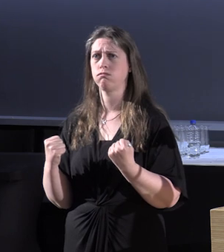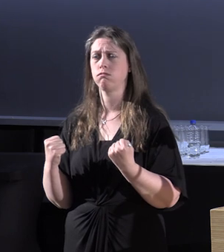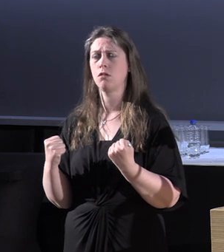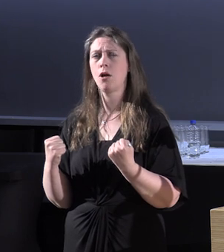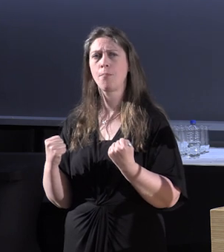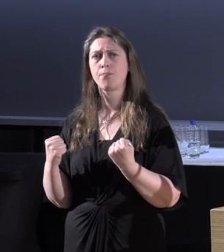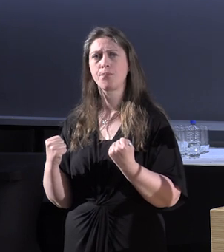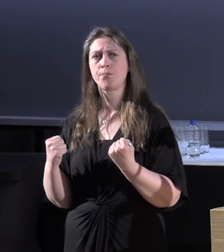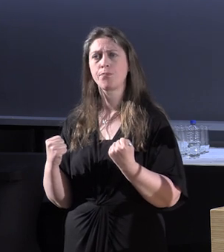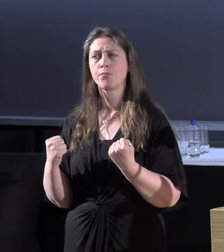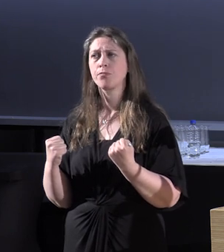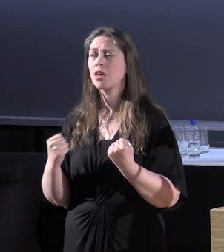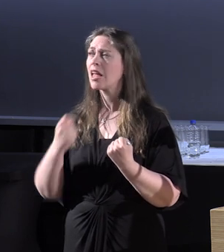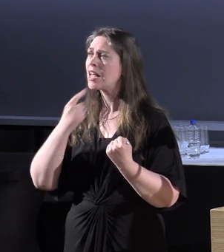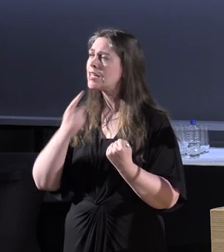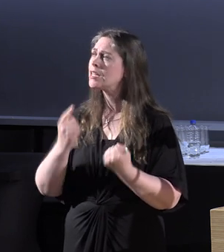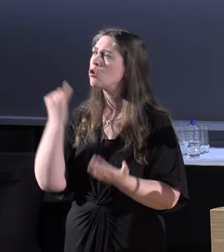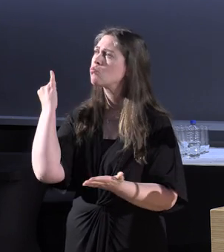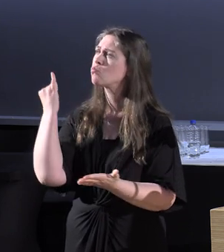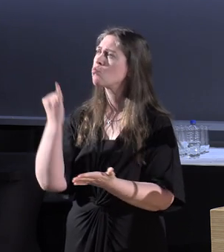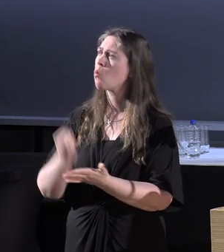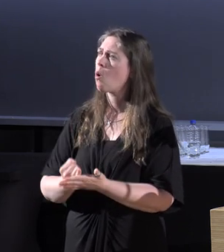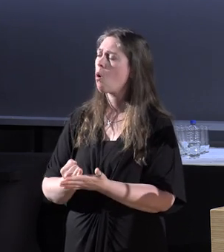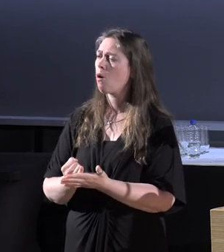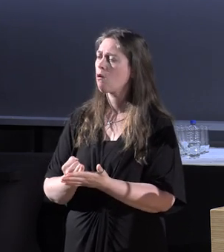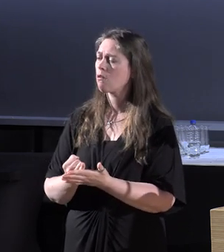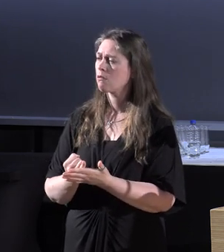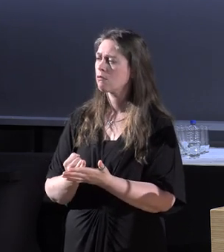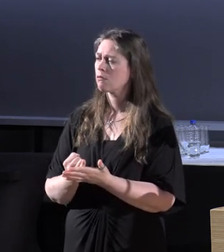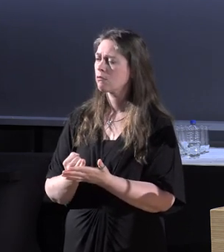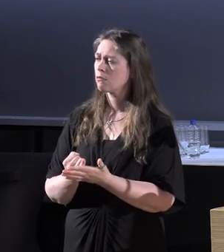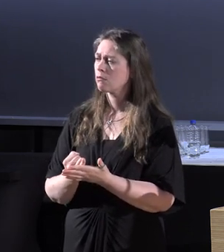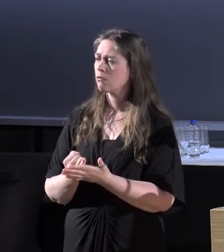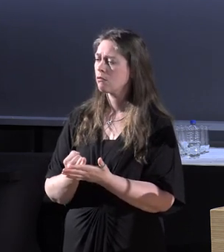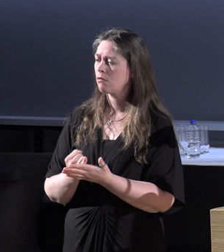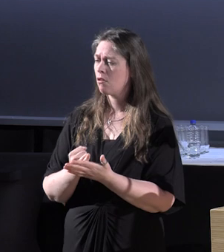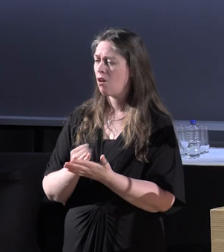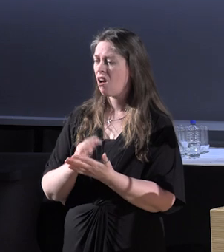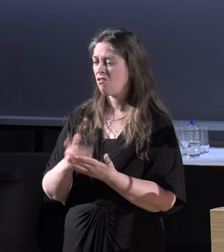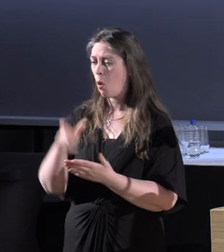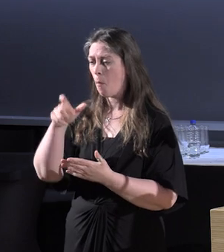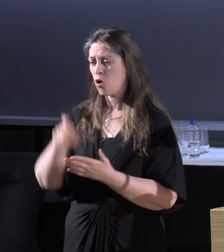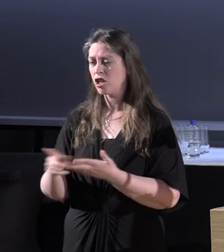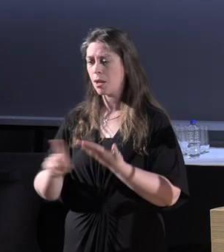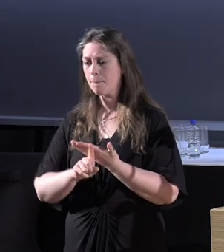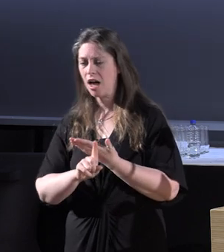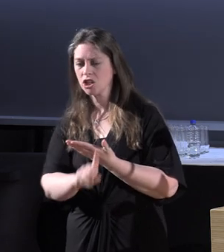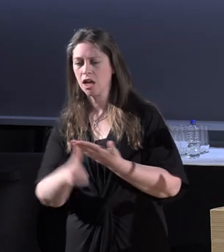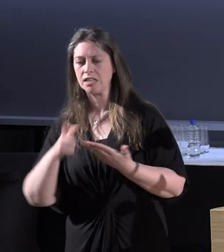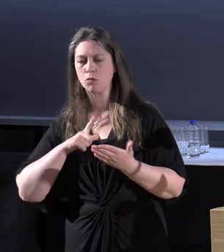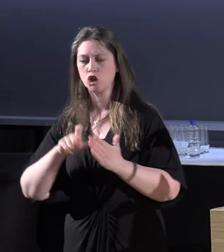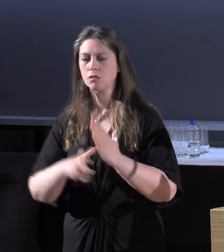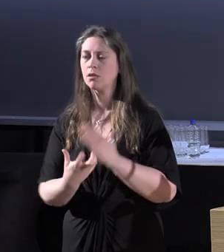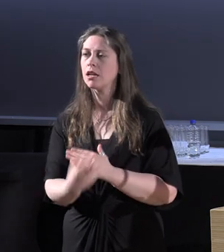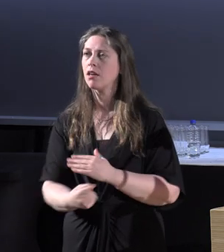states that it is wrong to marginalize somebody because of disability.